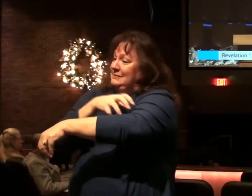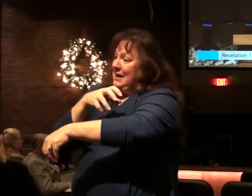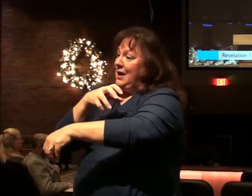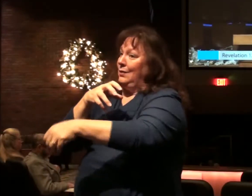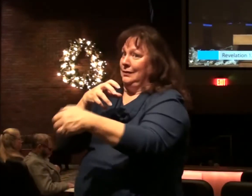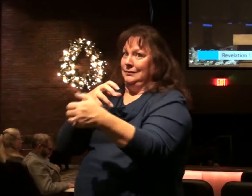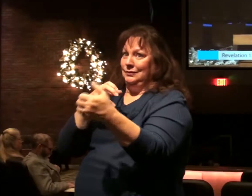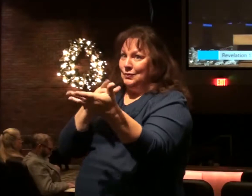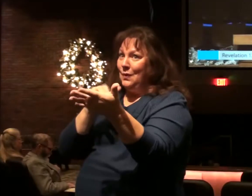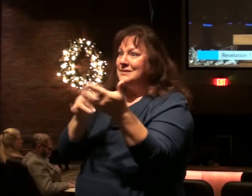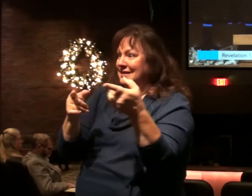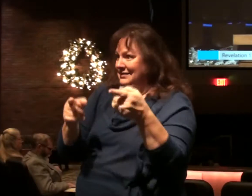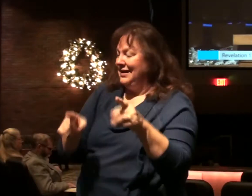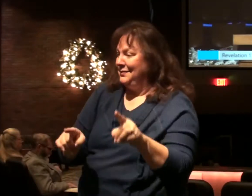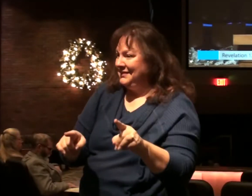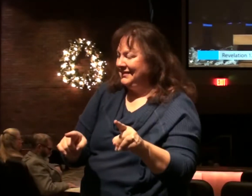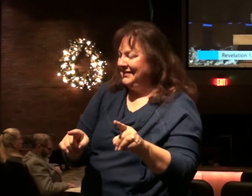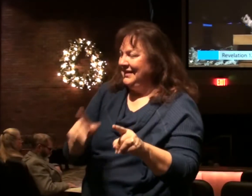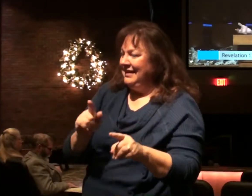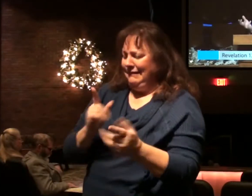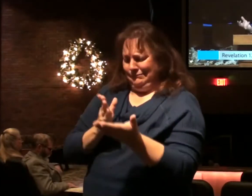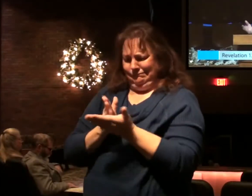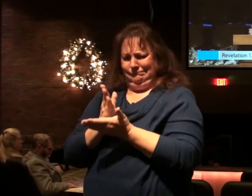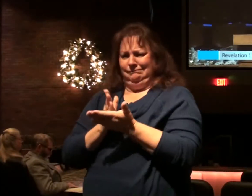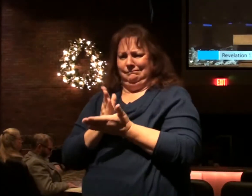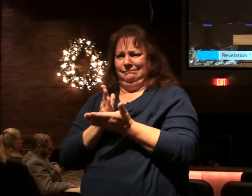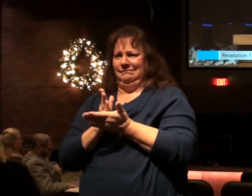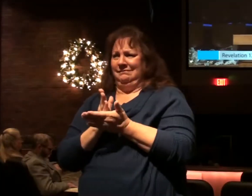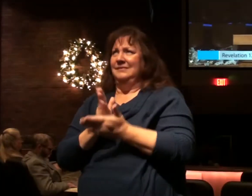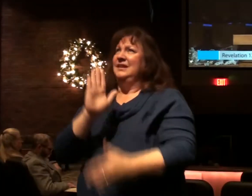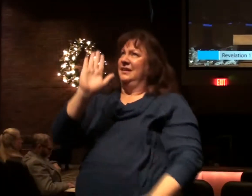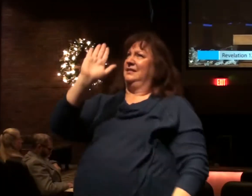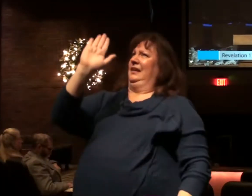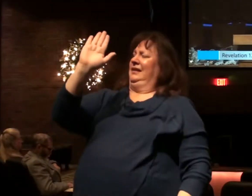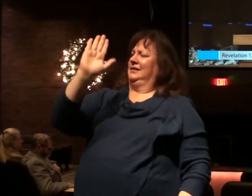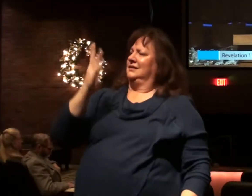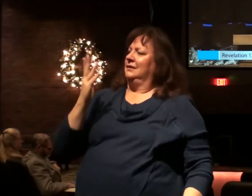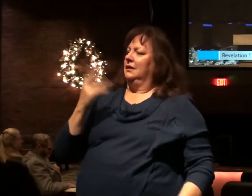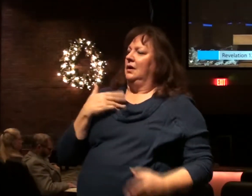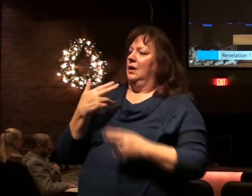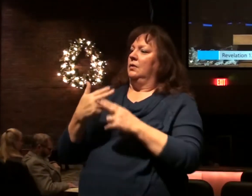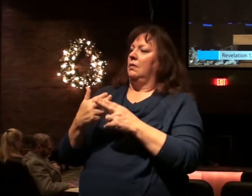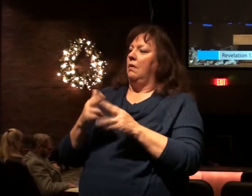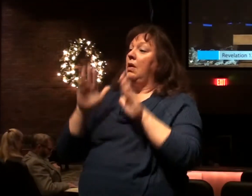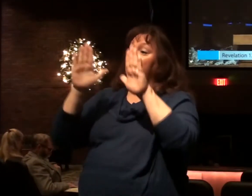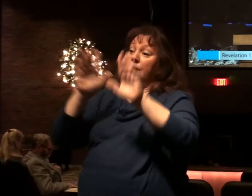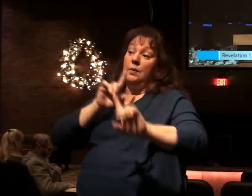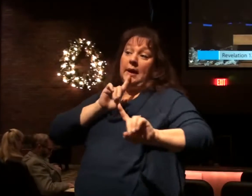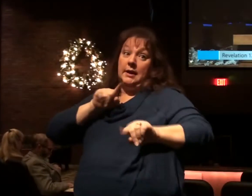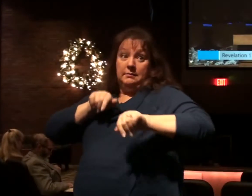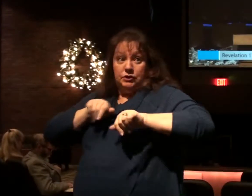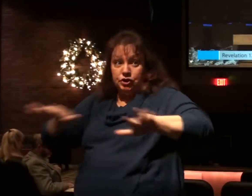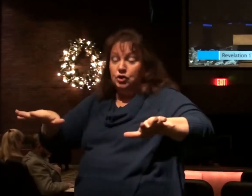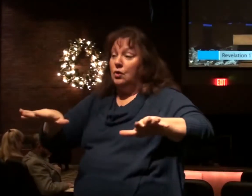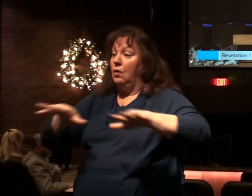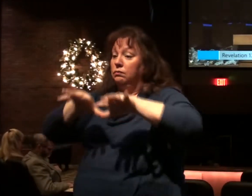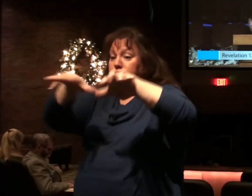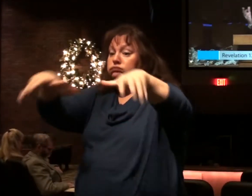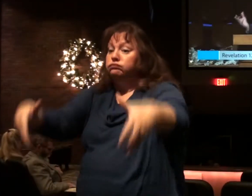about, and the rightful authority belongs to Christ. remember what we call the Great Commission in Matthew 18,